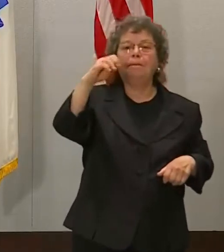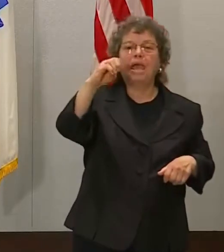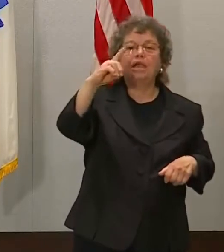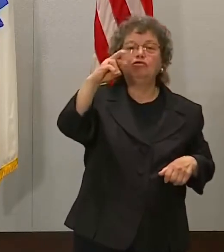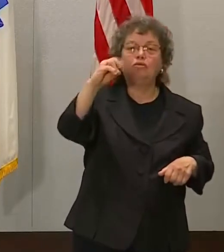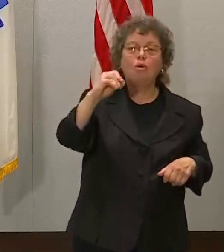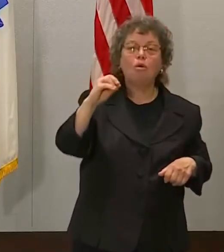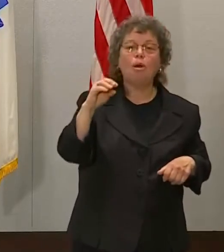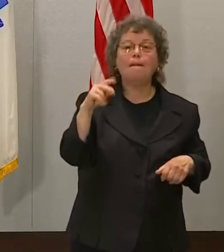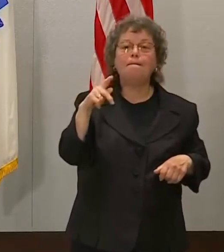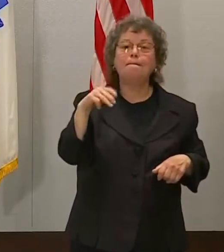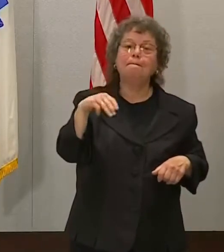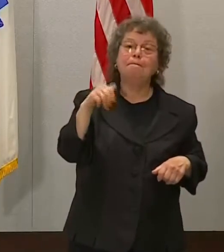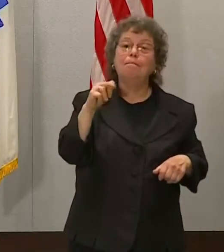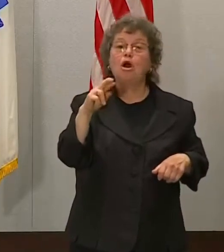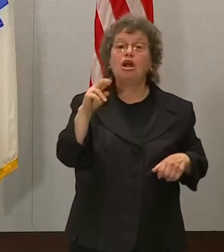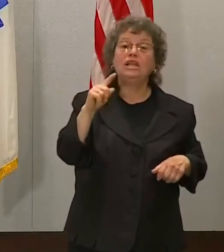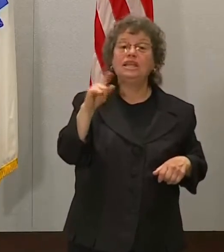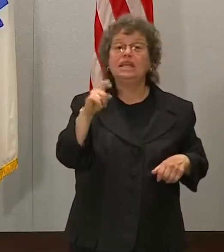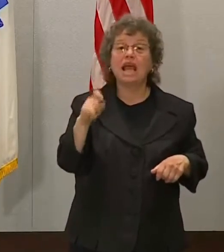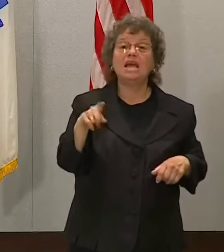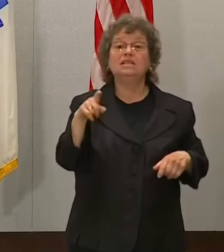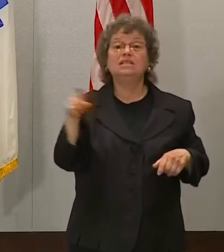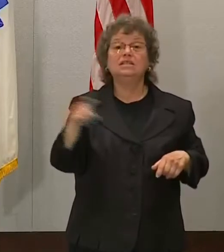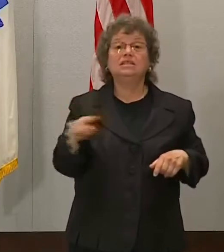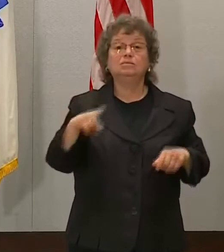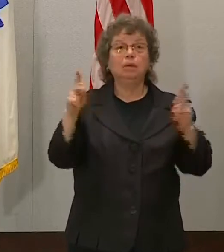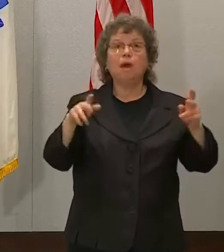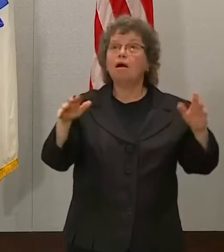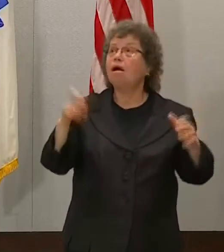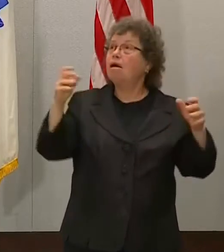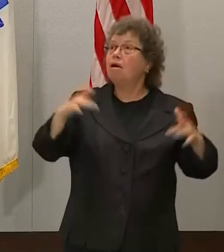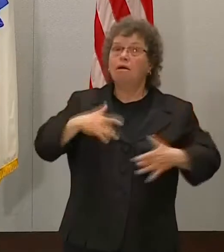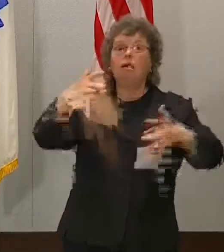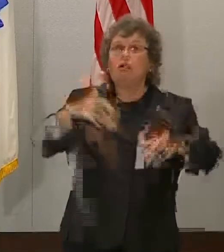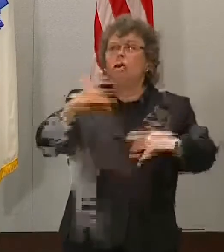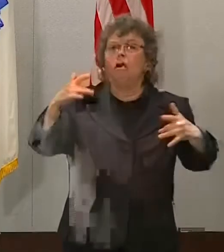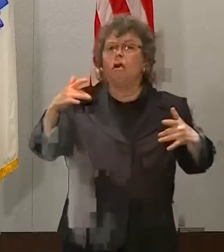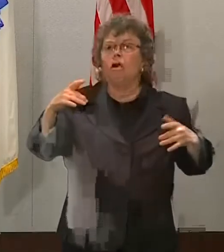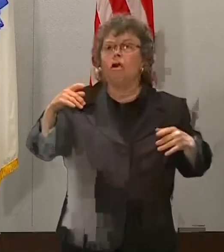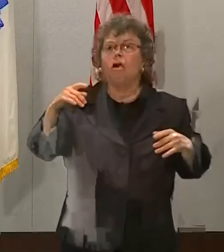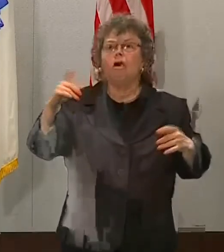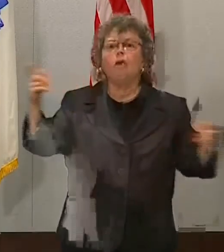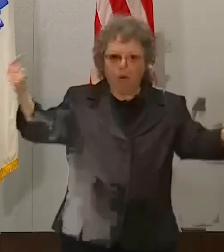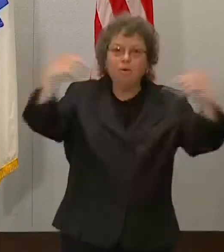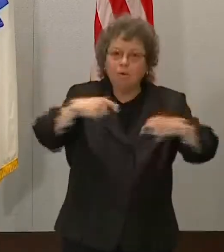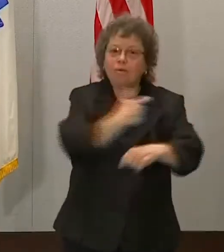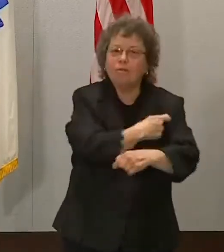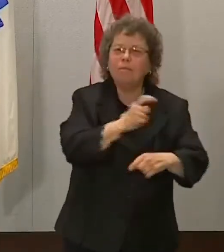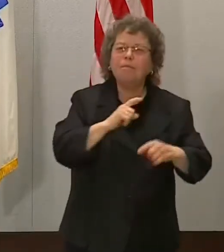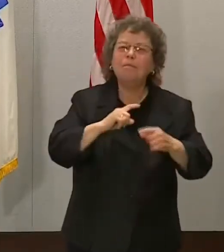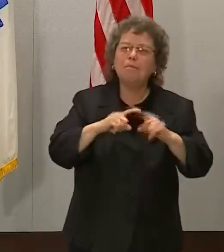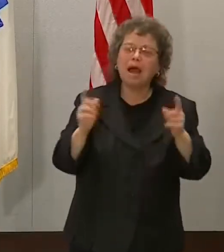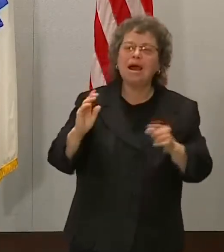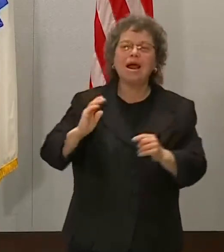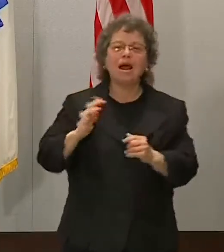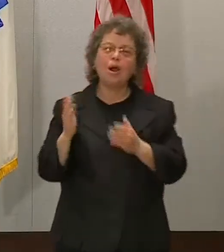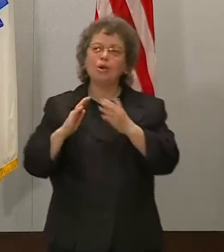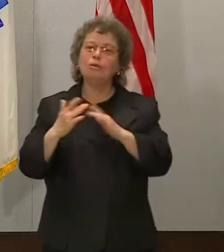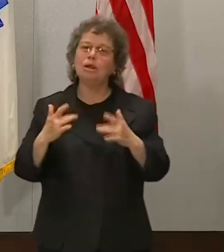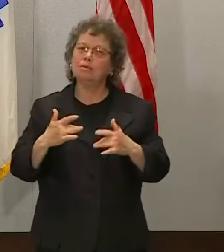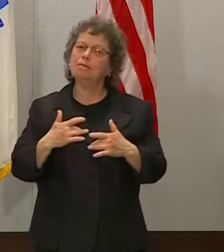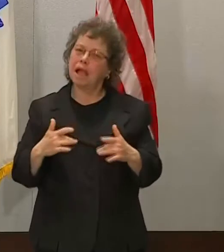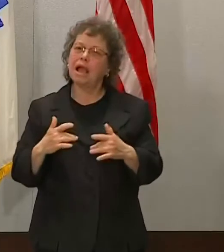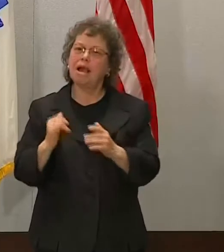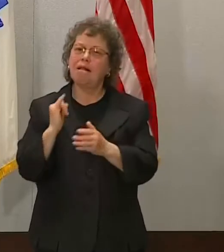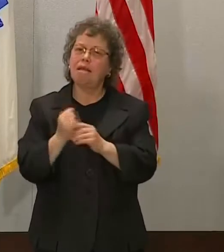attention. We're going to be using those as a focus point. And more importantly is our community tends to wait to the last minute. So I believe that on Monday